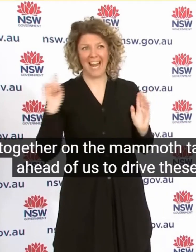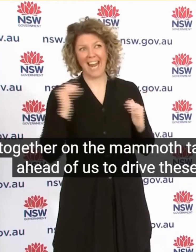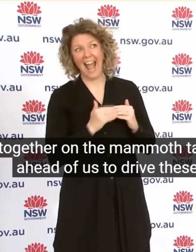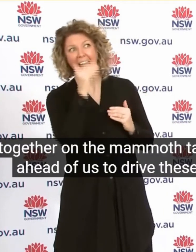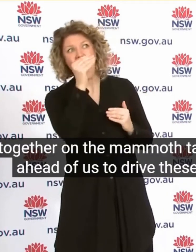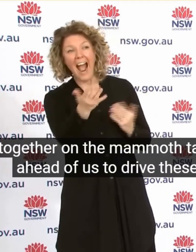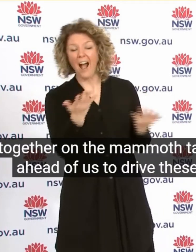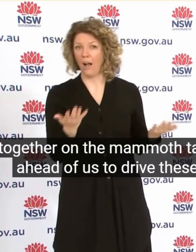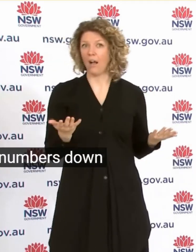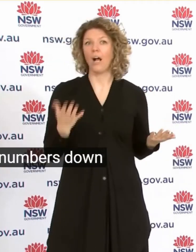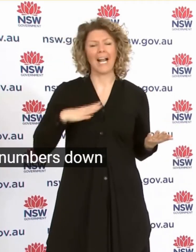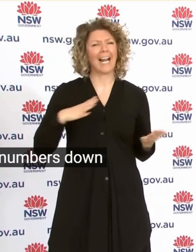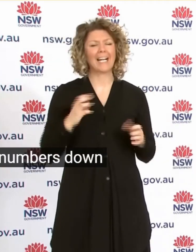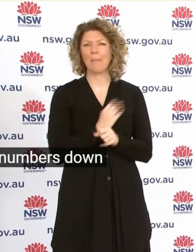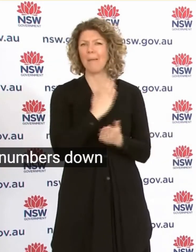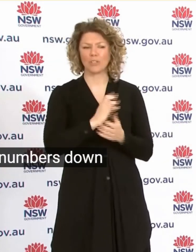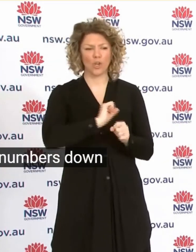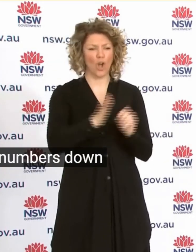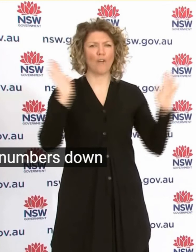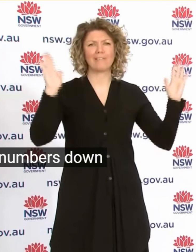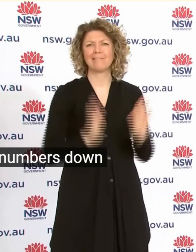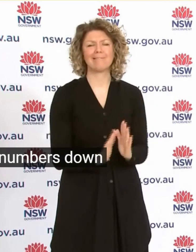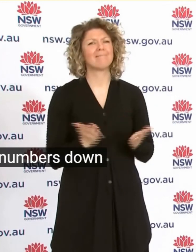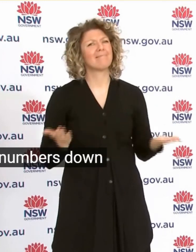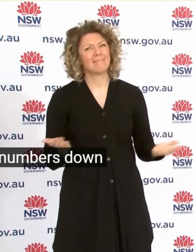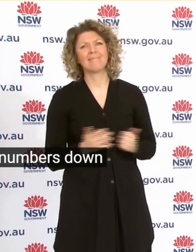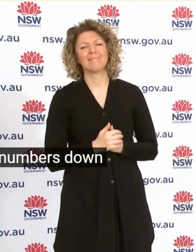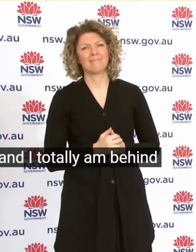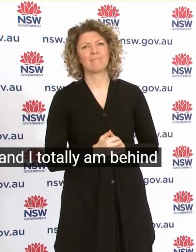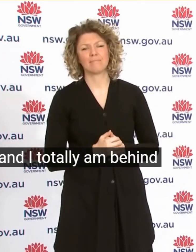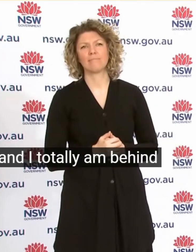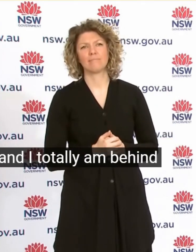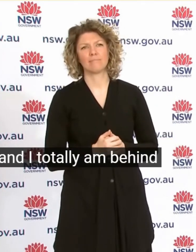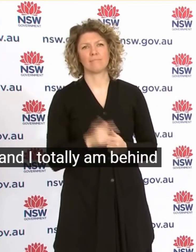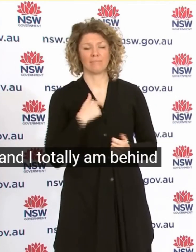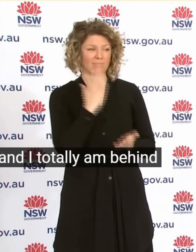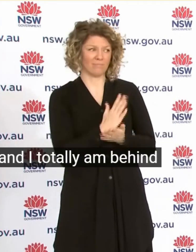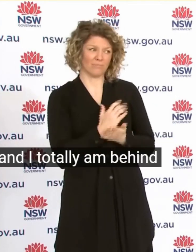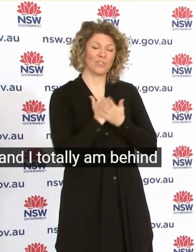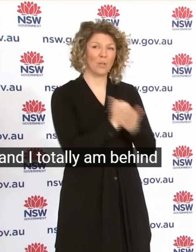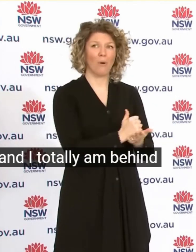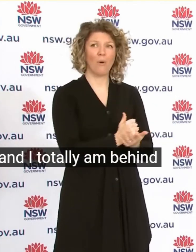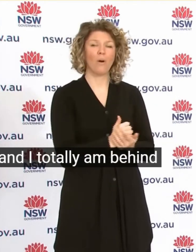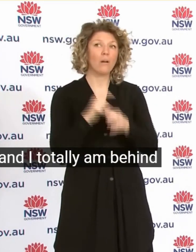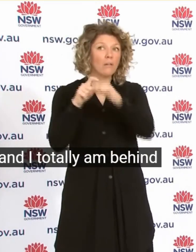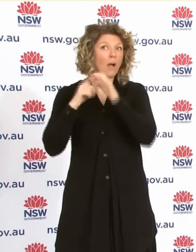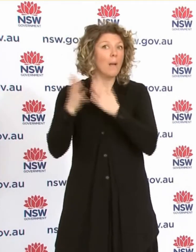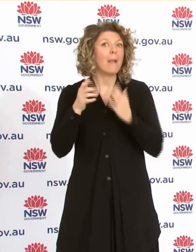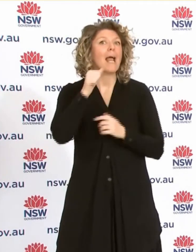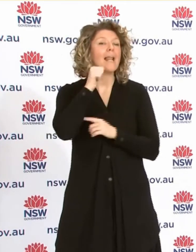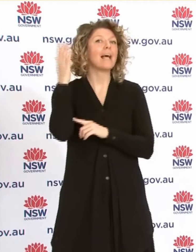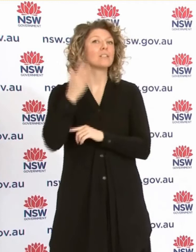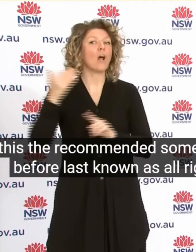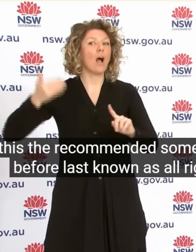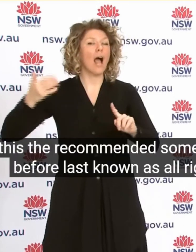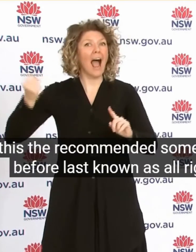Us To Drive These Numbers Down And I Totally Am Behind This Set You Recommended Some Of It Before Last